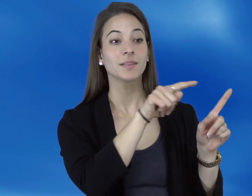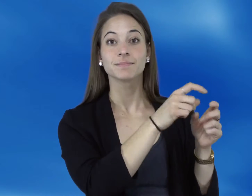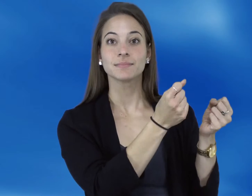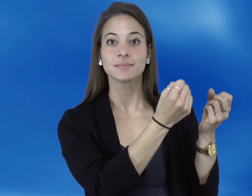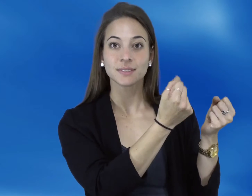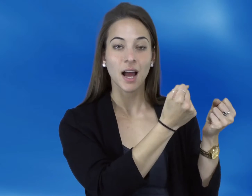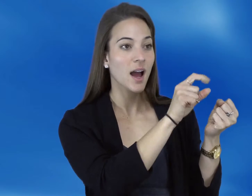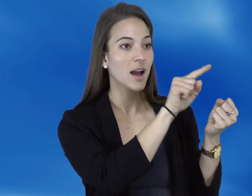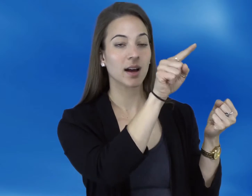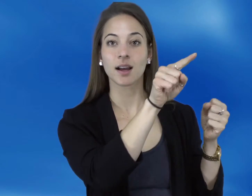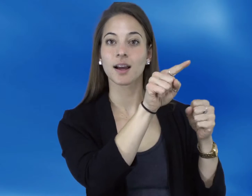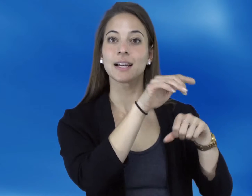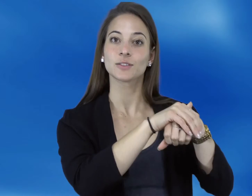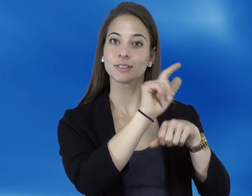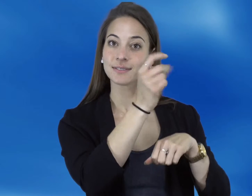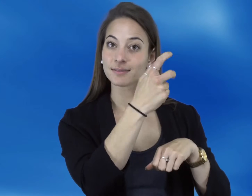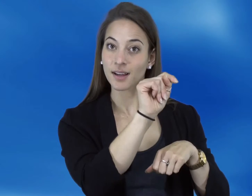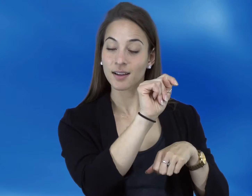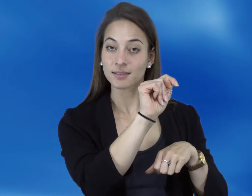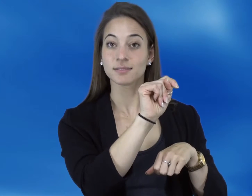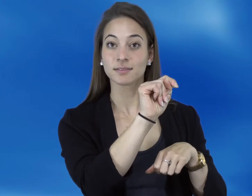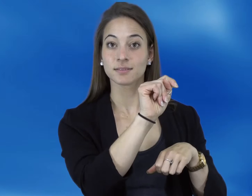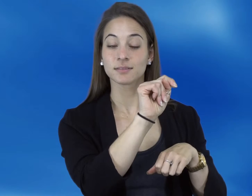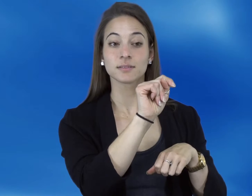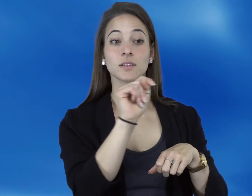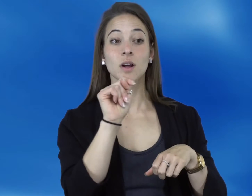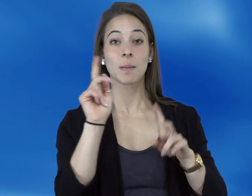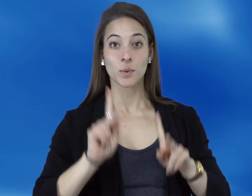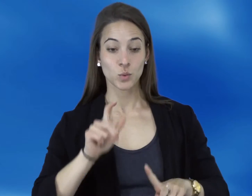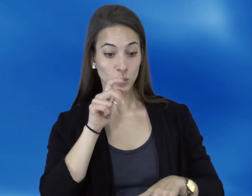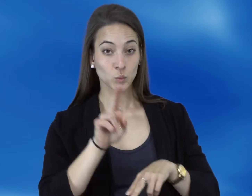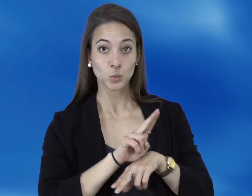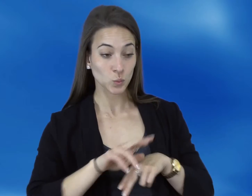When the thumbnail is clicked, it expands to fit the screen, overlapping the original webpage.